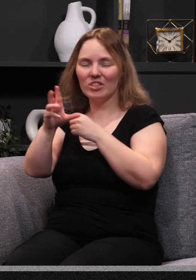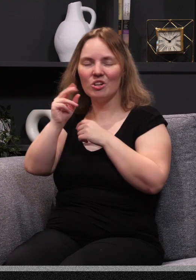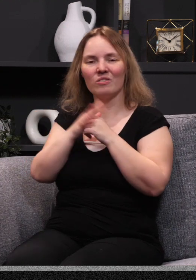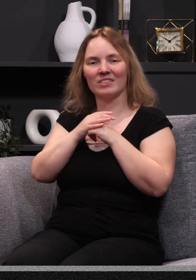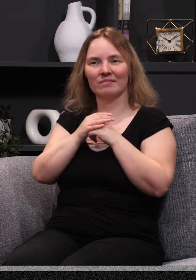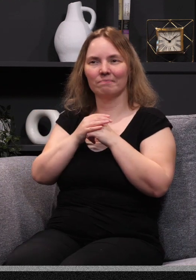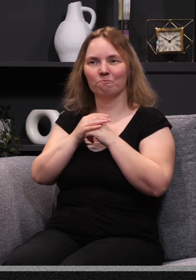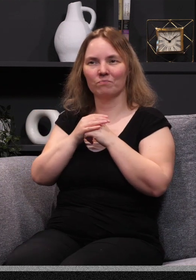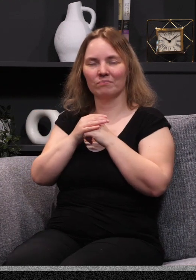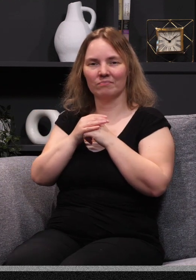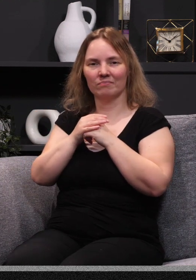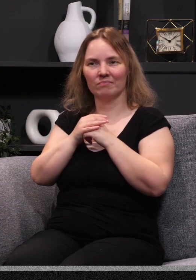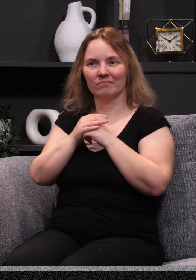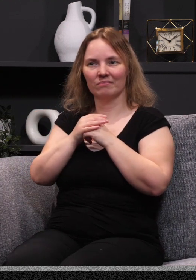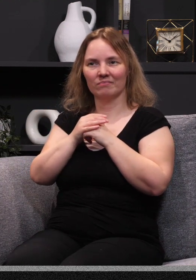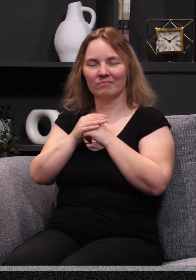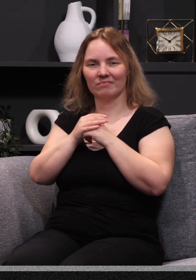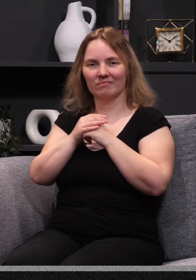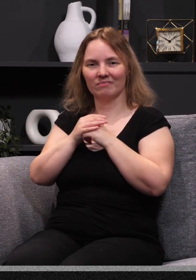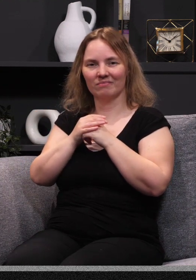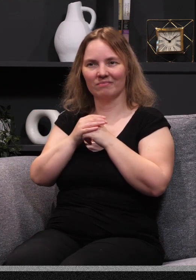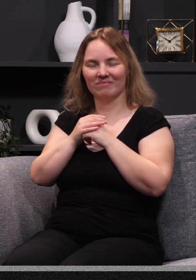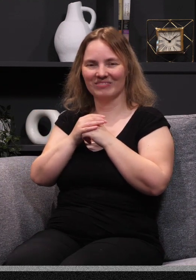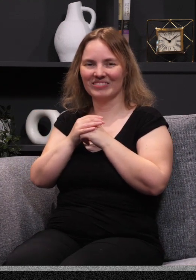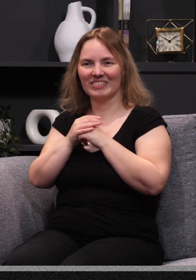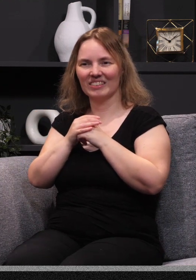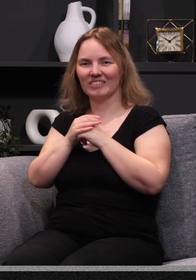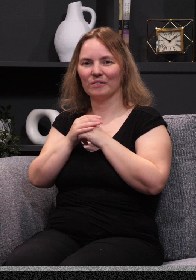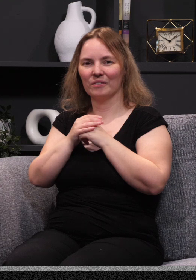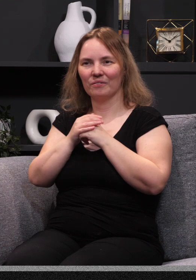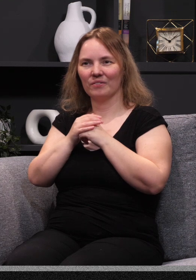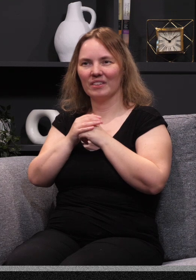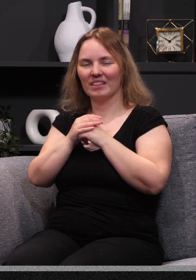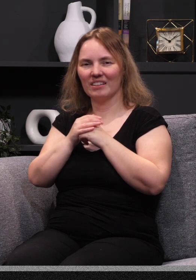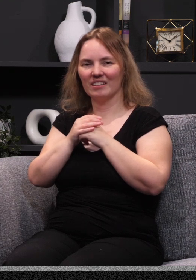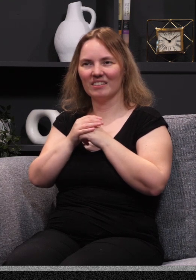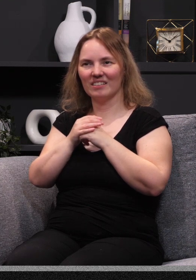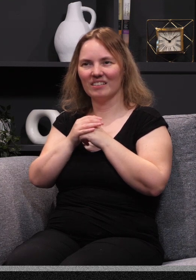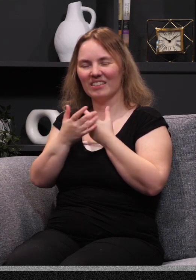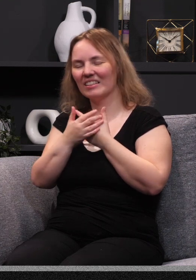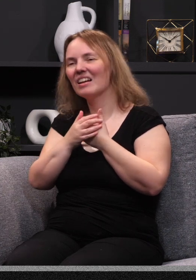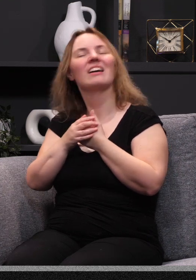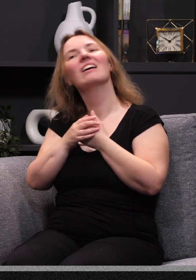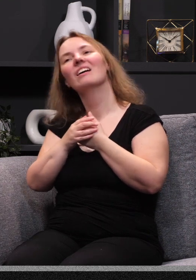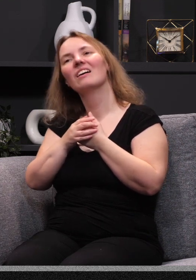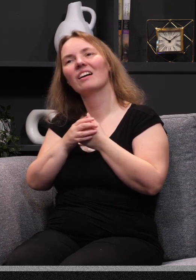you know, kind of hippy-dippy, know, Volkswagen van, you know, marijuana. You know, the old days, for those of us who old enough, you know, that's kind of free love. Well, if you